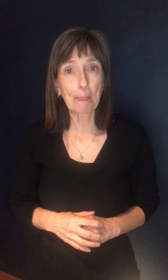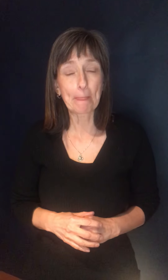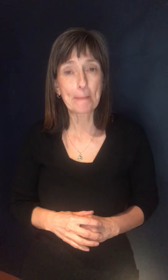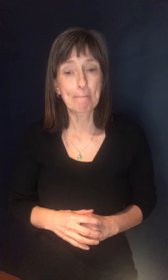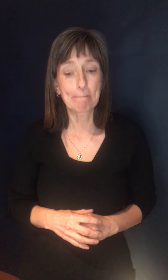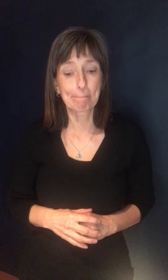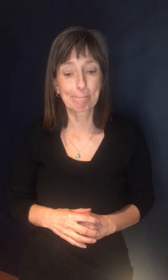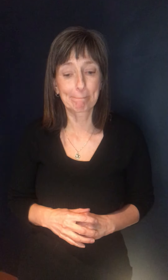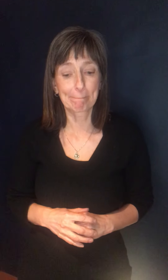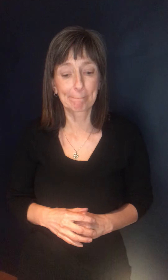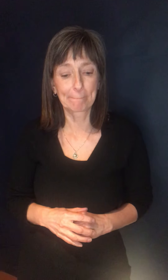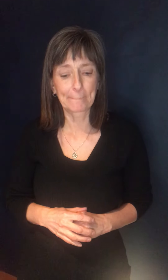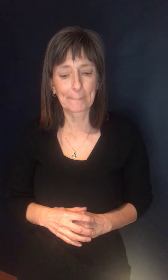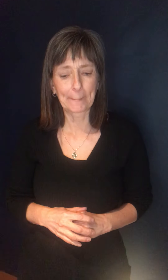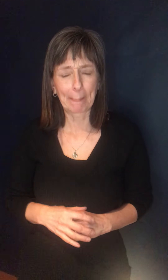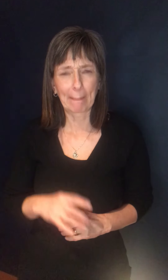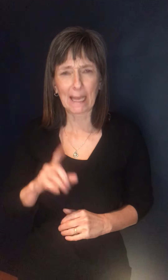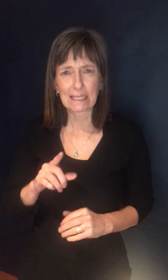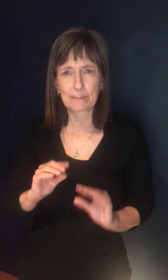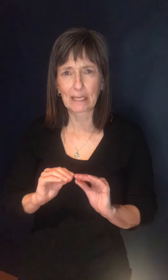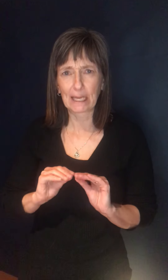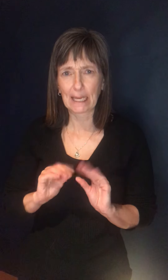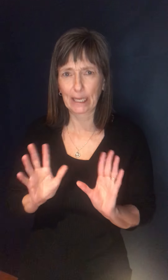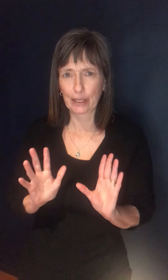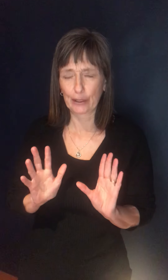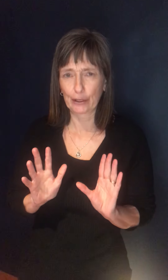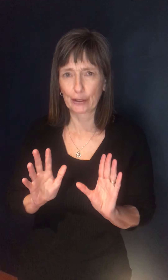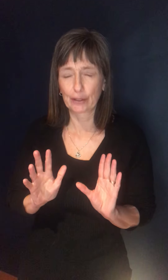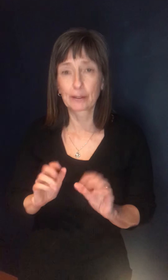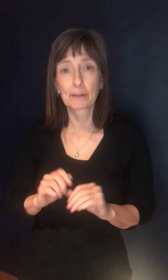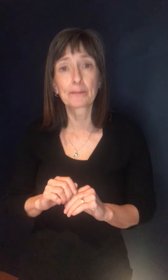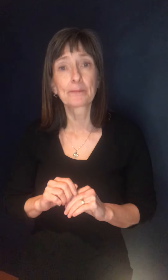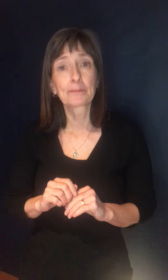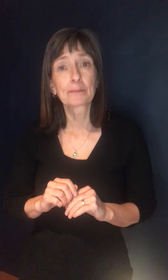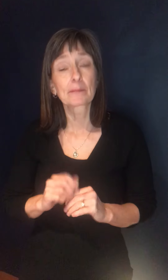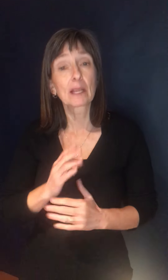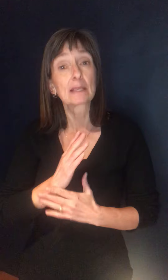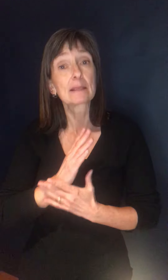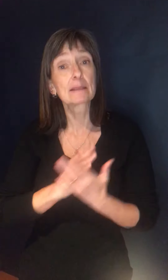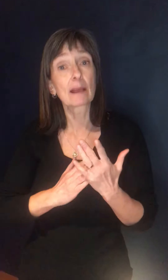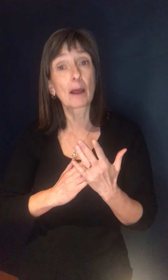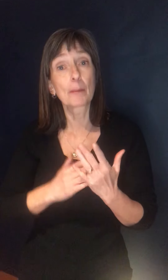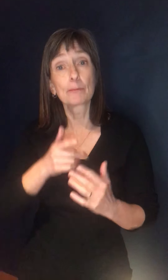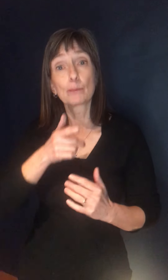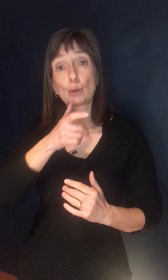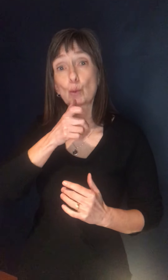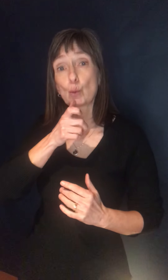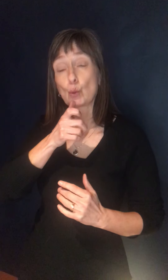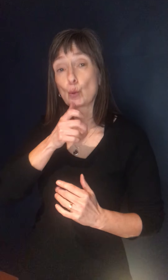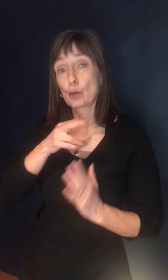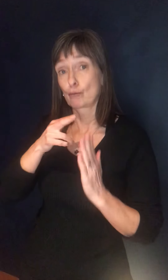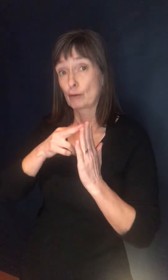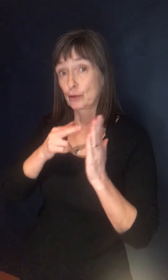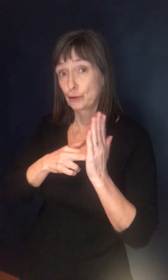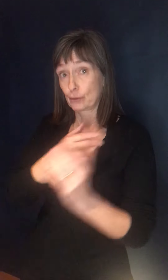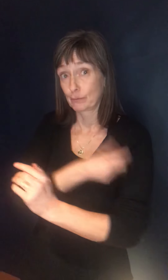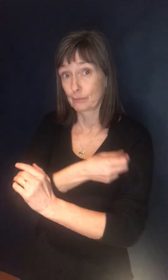just a little bit of clarity on the people who, um, booked, uh, using someone else's, uh, booking code. Uh, I heard from a woman, um,